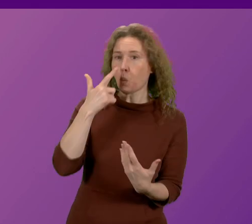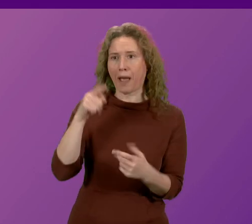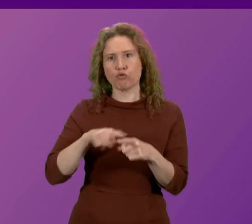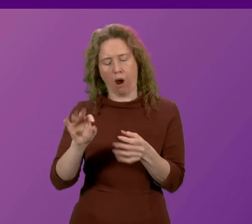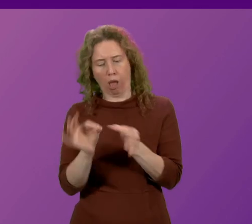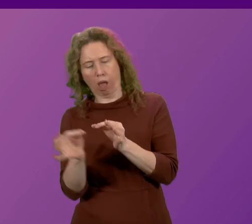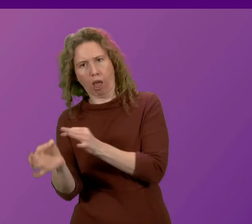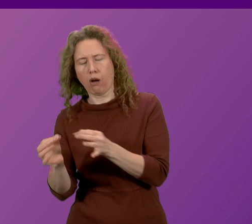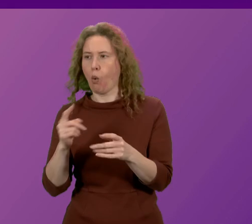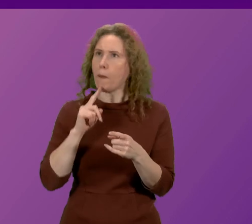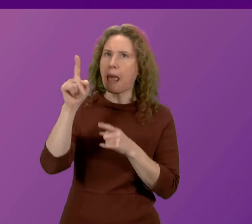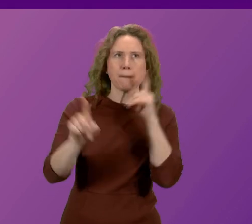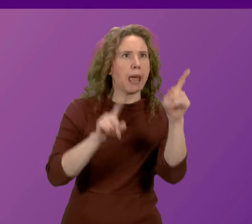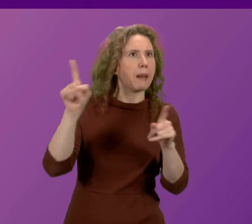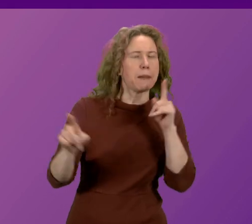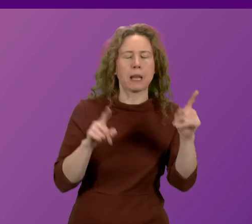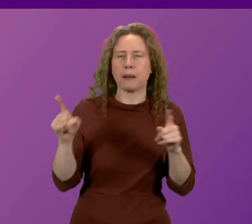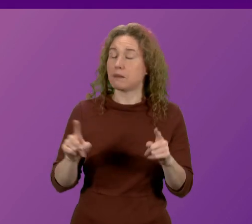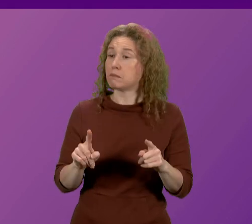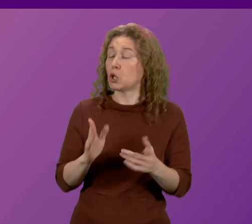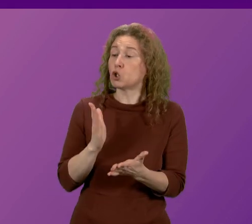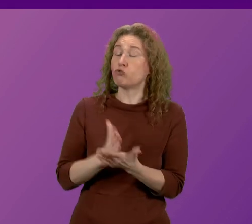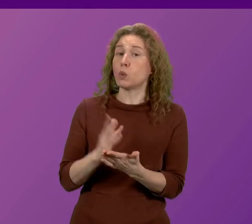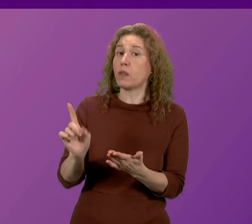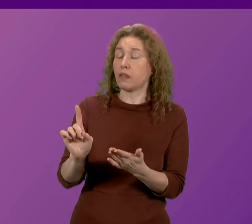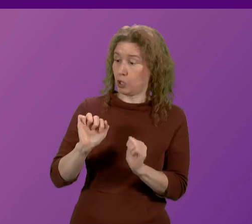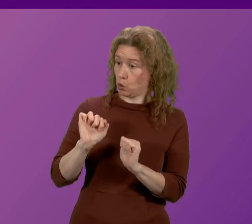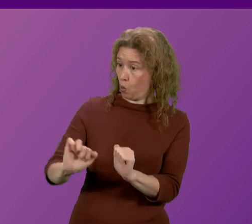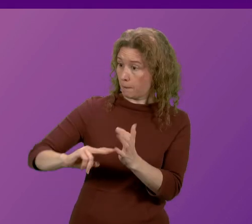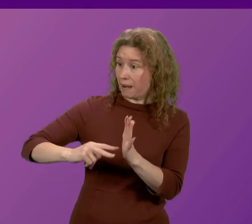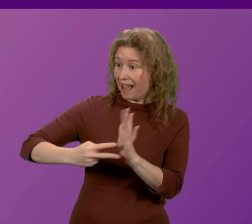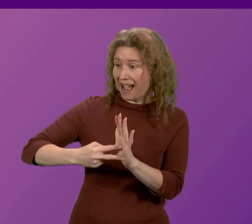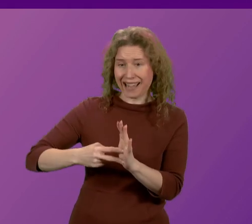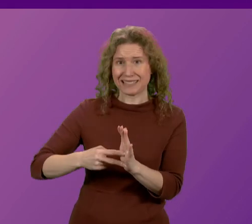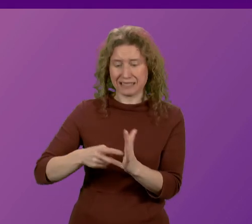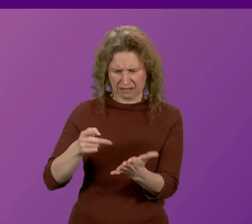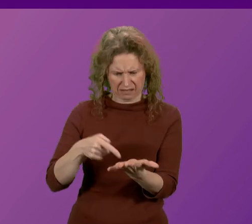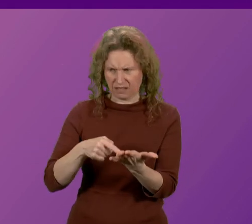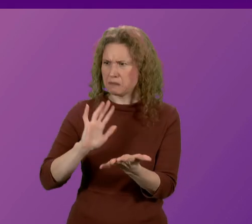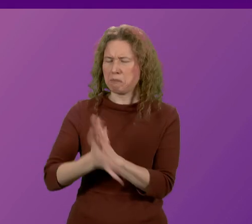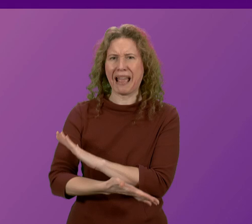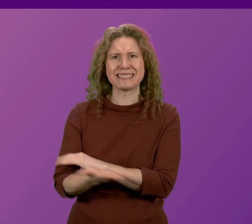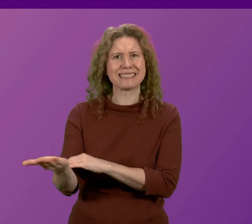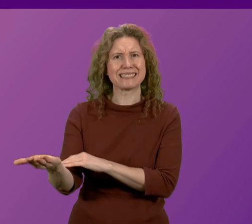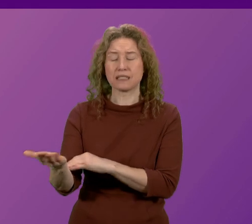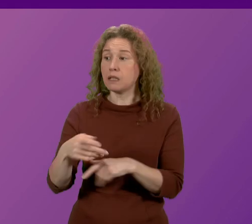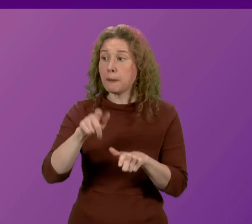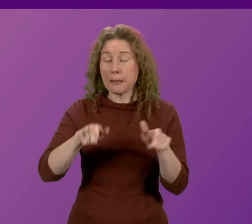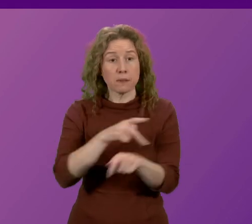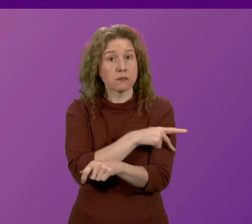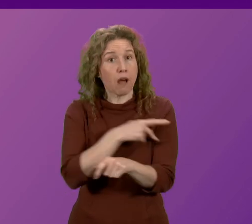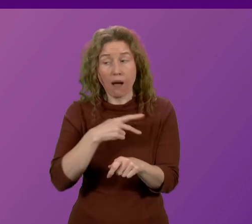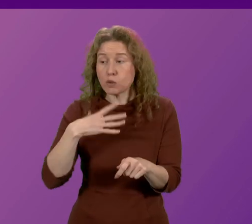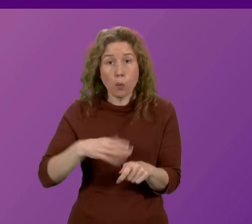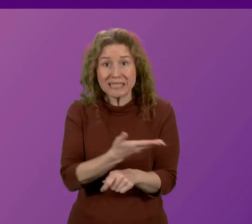the facts and blame all the others that he wants. But the truth is that his plan is an absolute disaster. Workers don't want it.